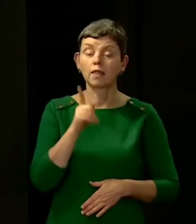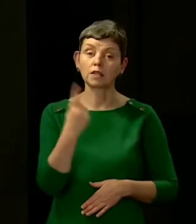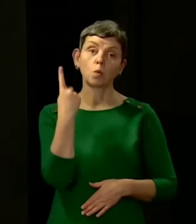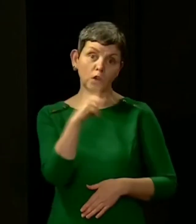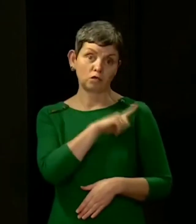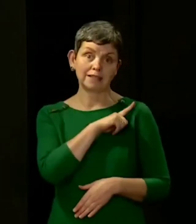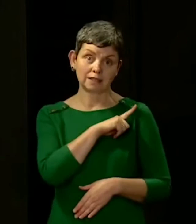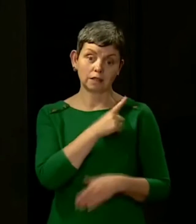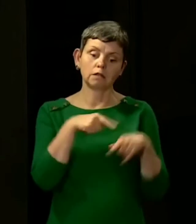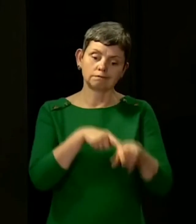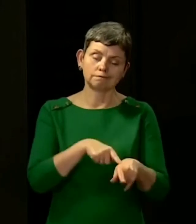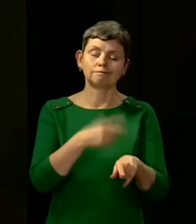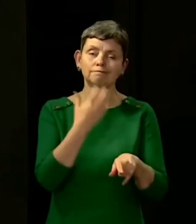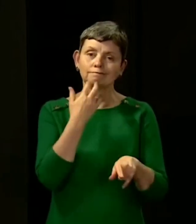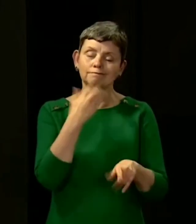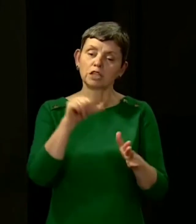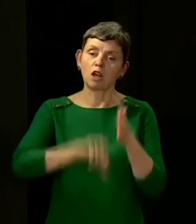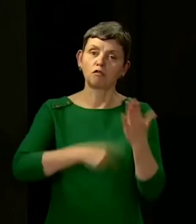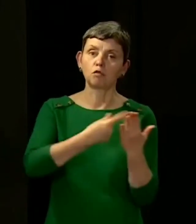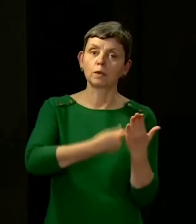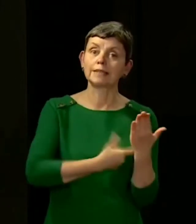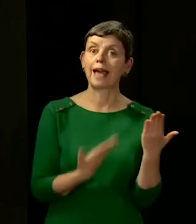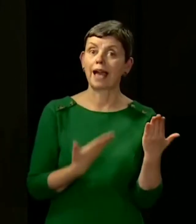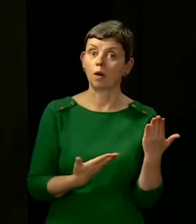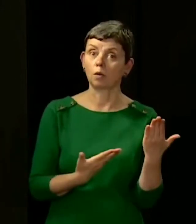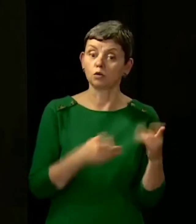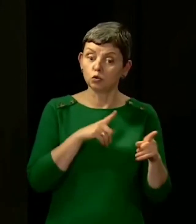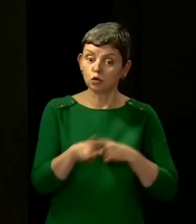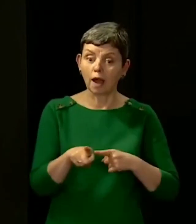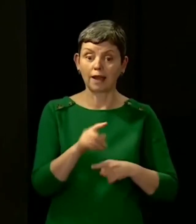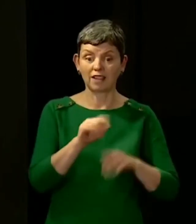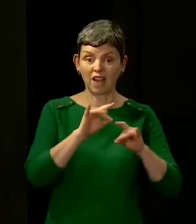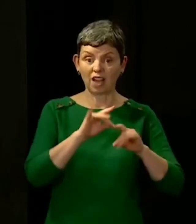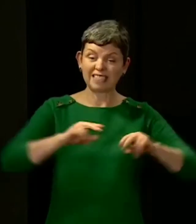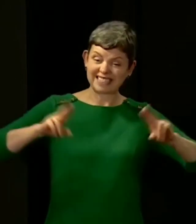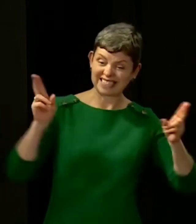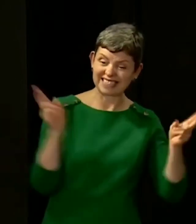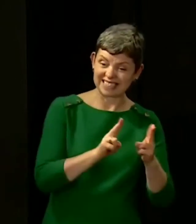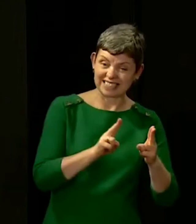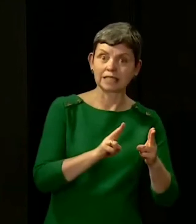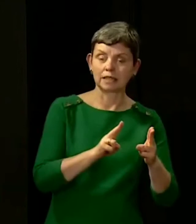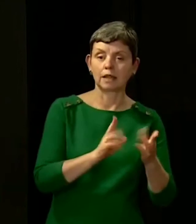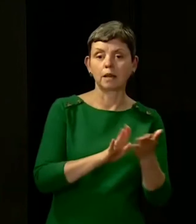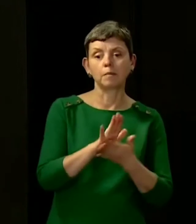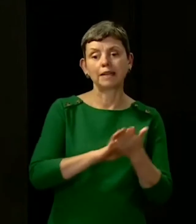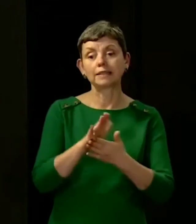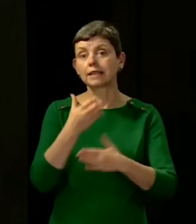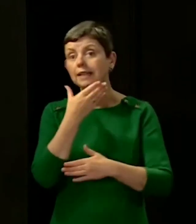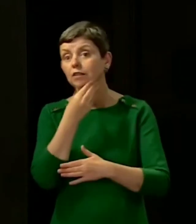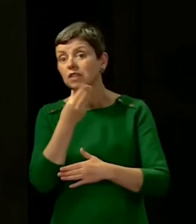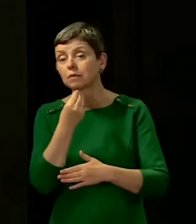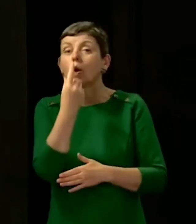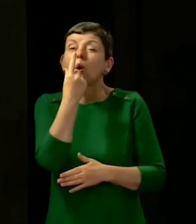people to do really tough things now to see if we can get the virus back to levels that open up a bit more normality at Christmas. Can I